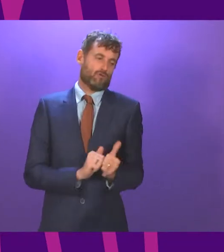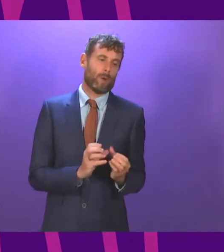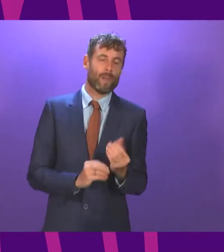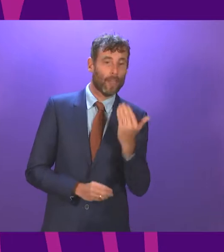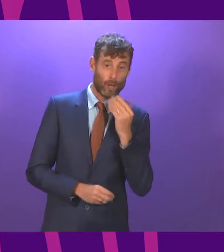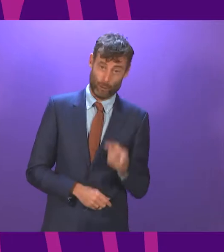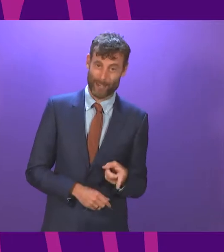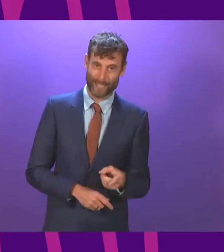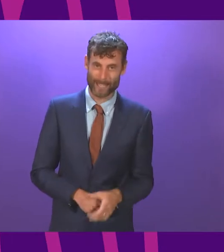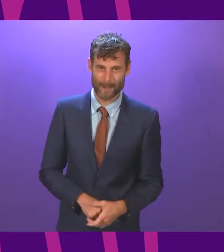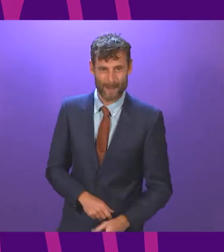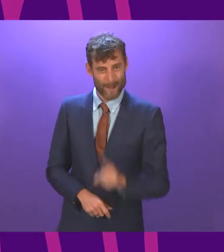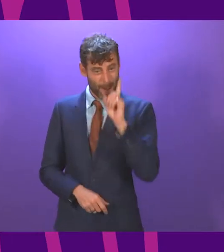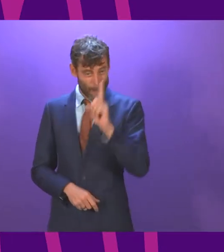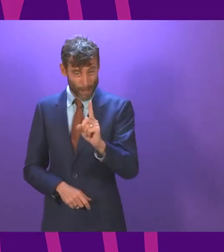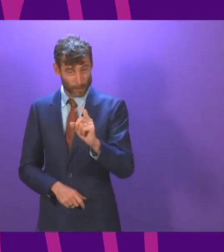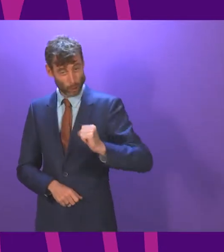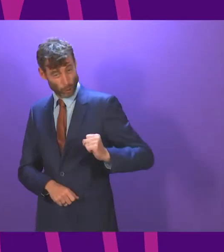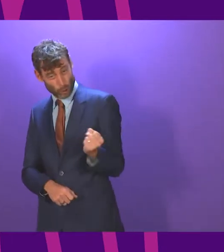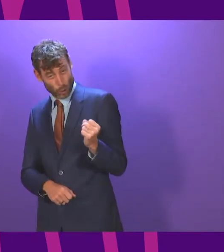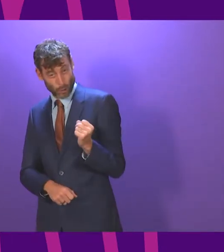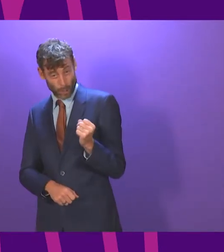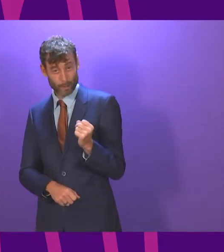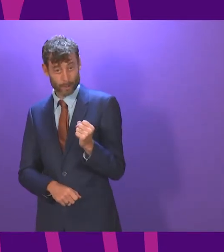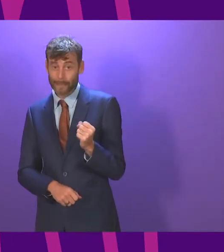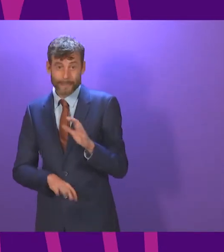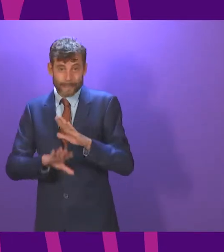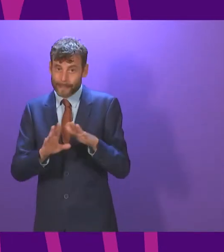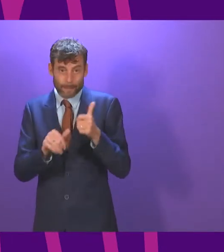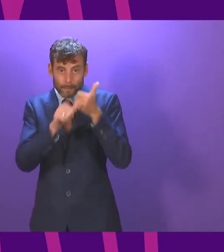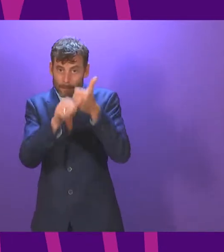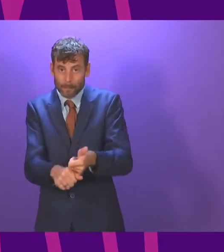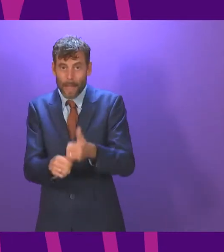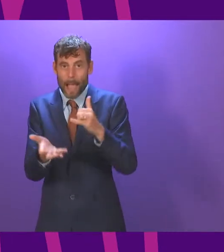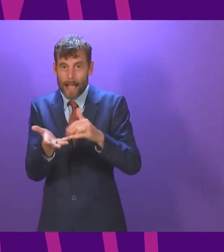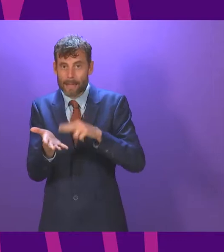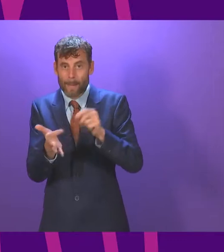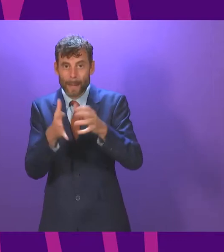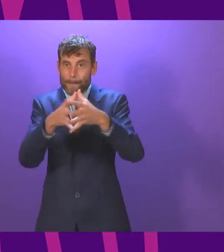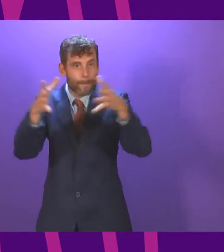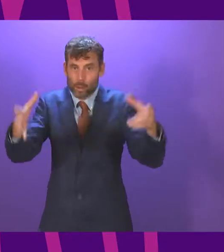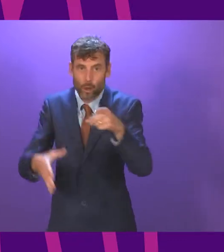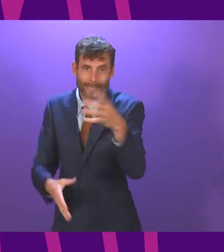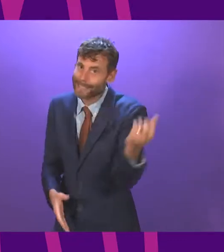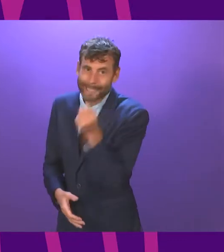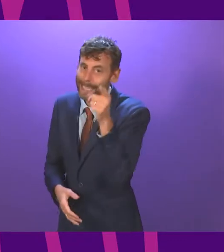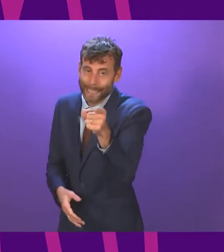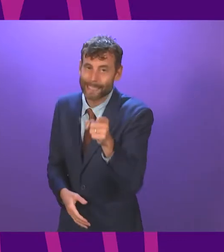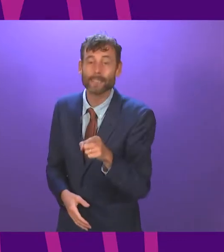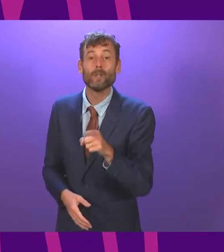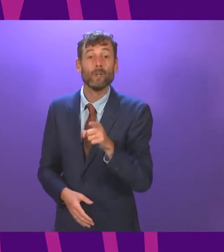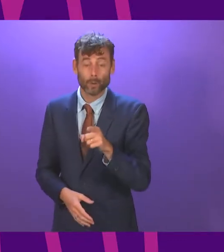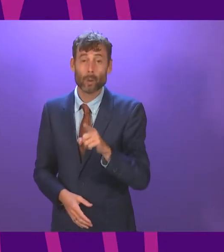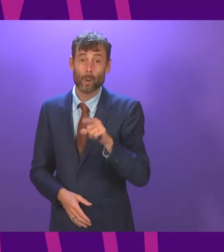fact that there was no majority in Scotland for an SNP government that wanted to hold a second